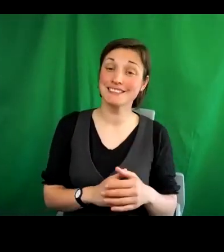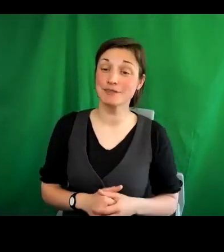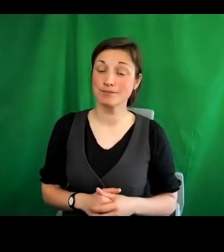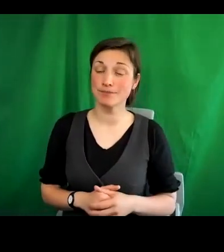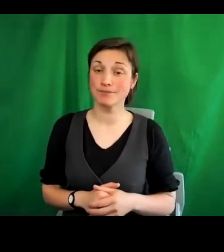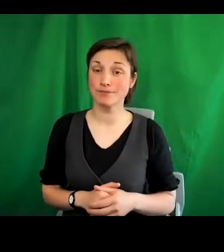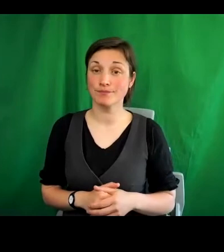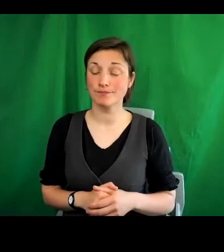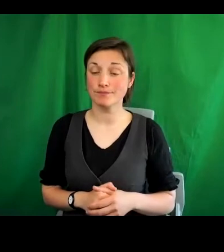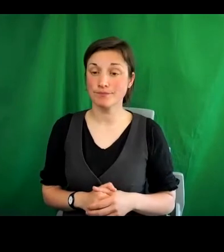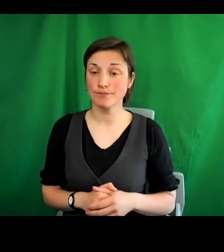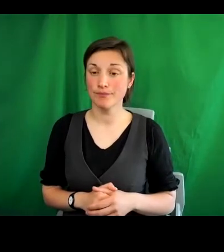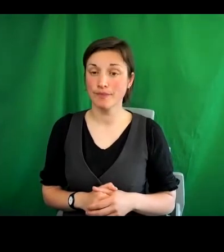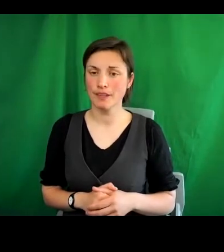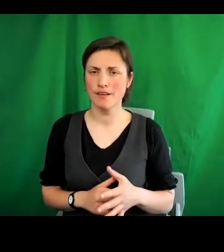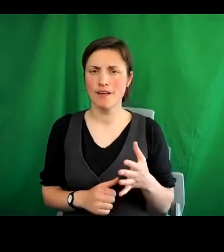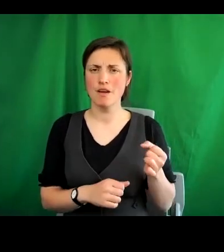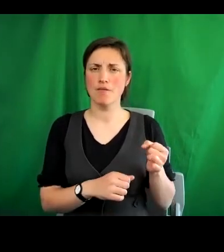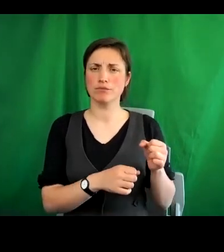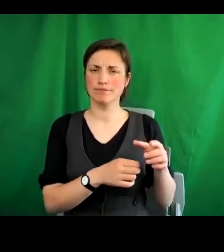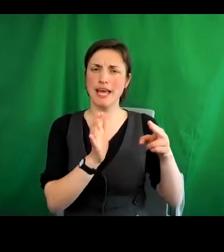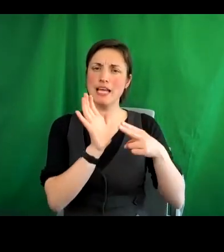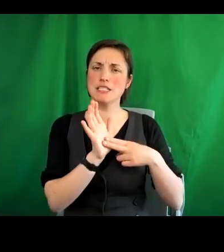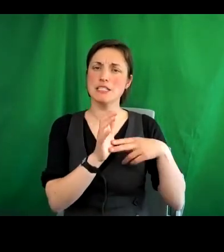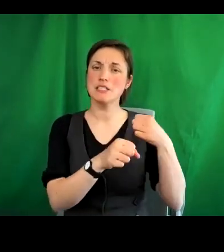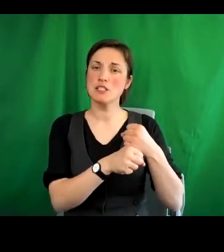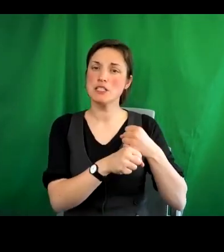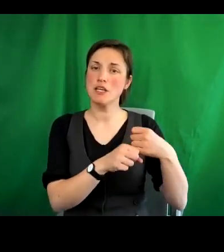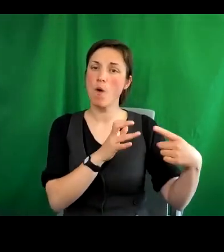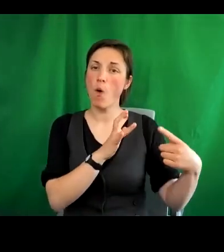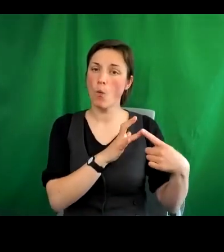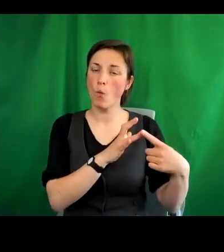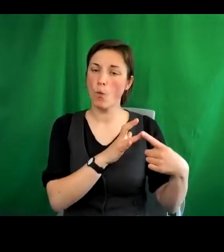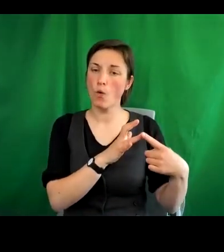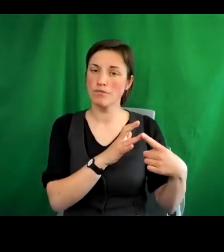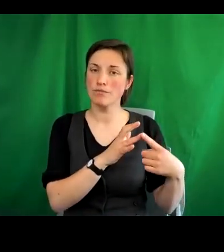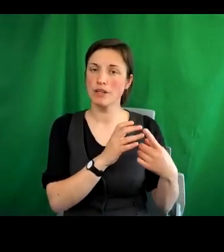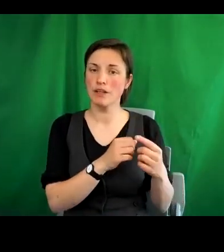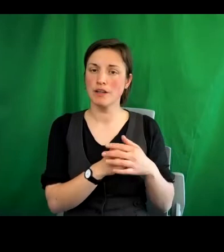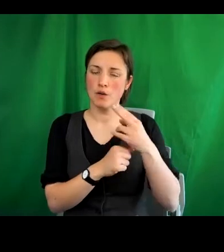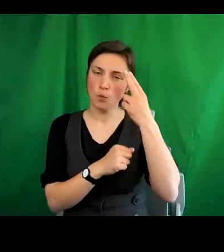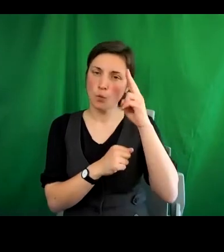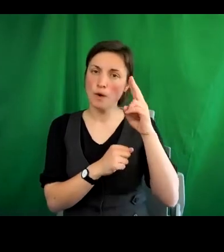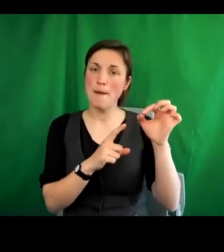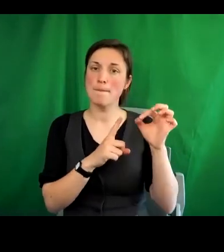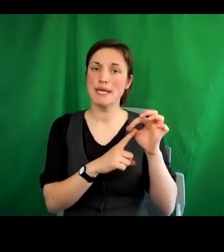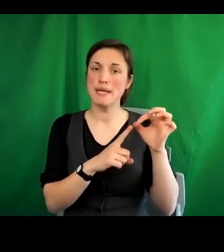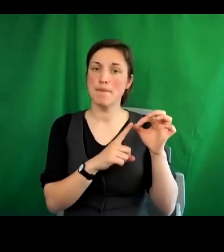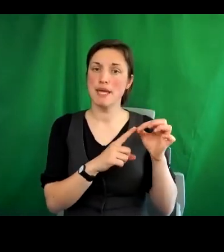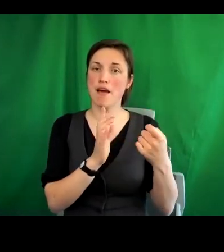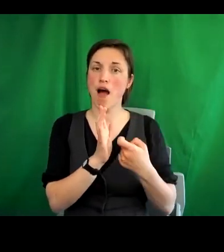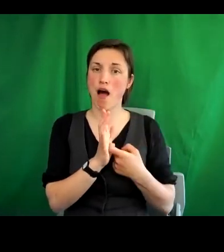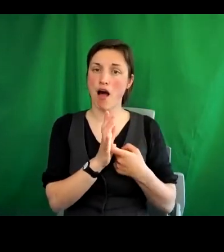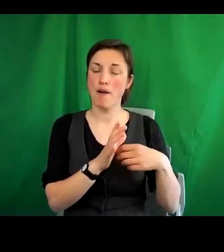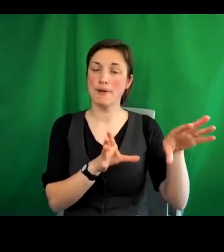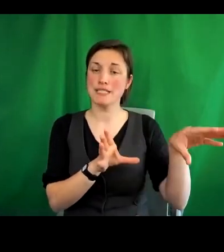And there was an NGO, some of you may have heard of it. It's commonly referred to as PPR, participation and